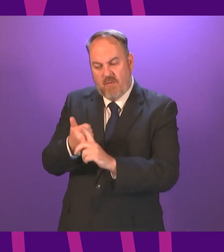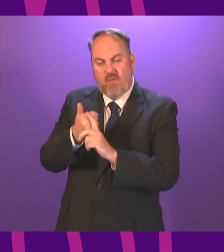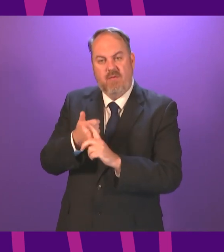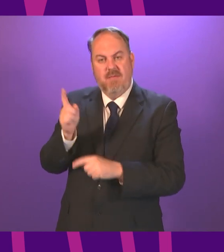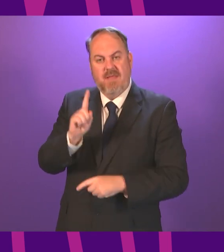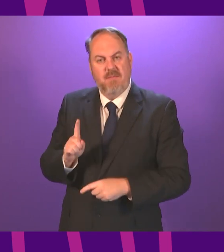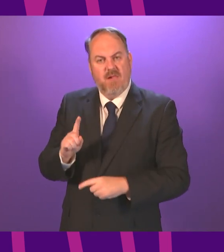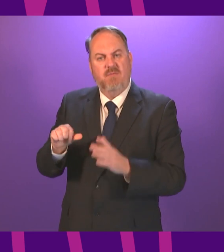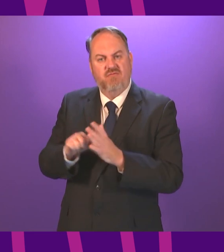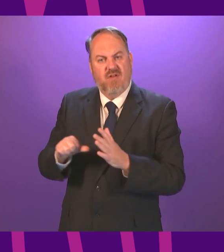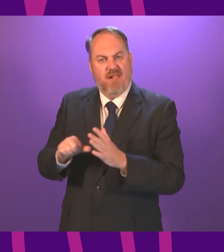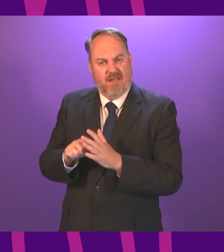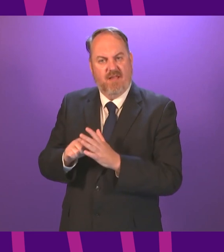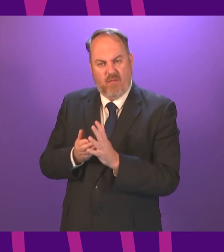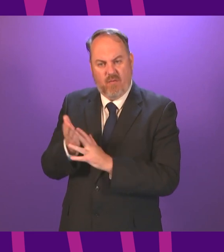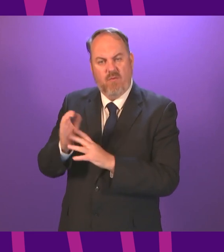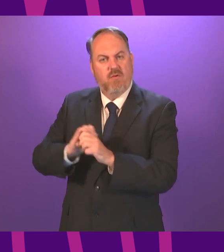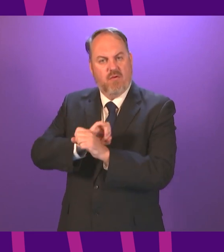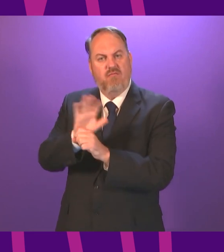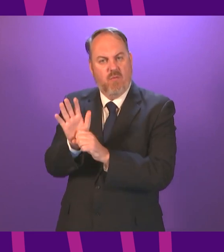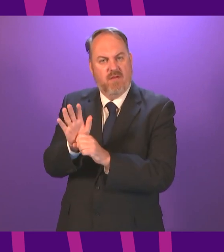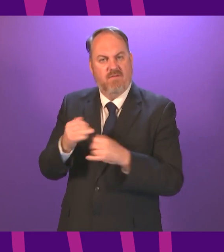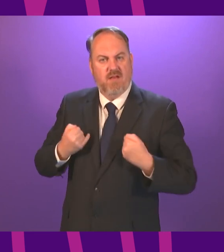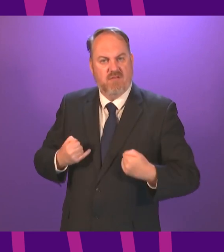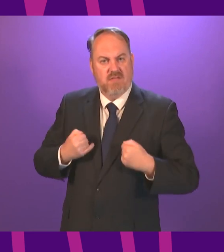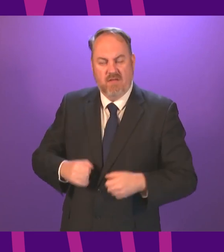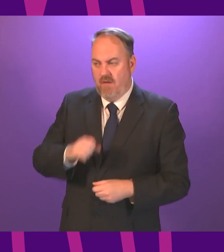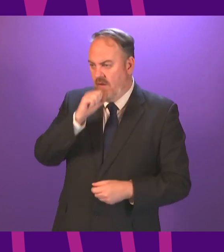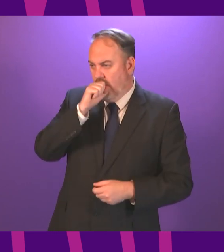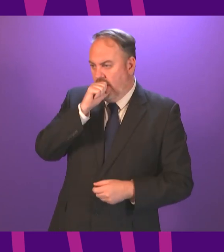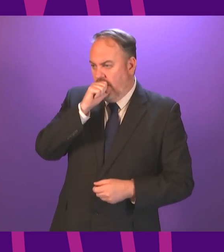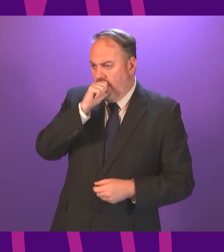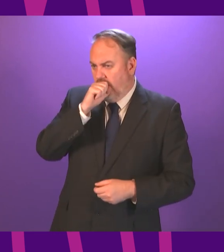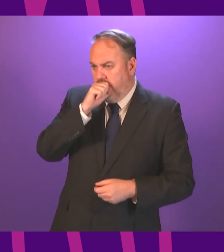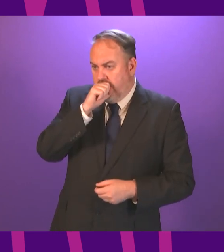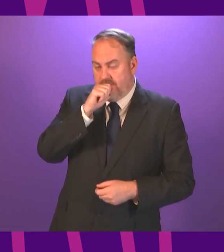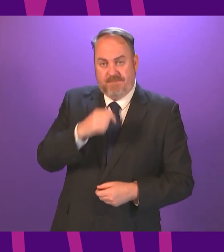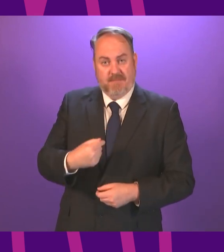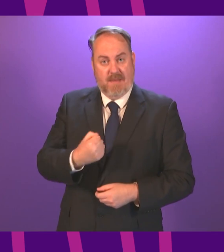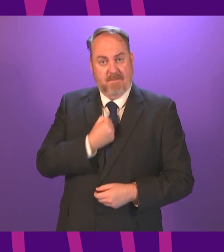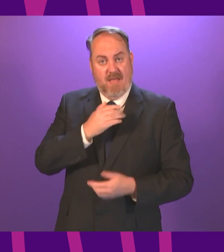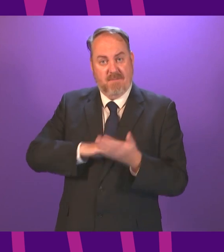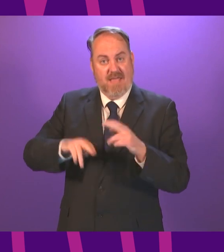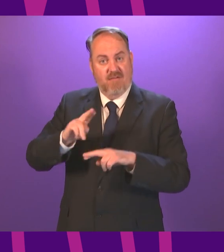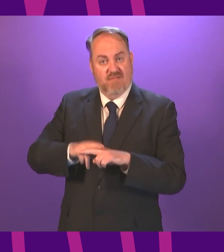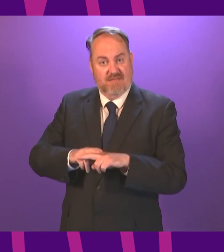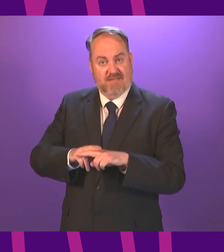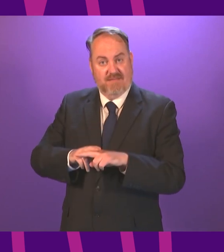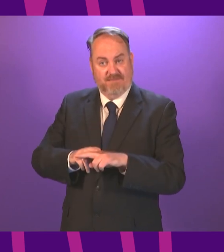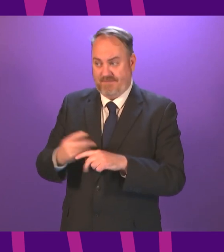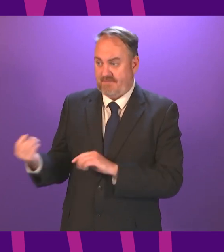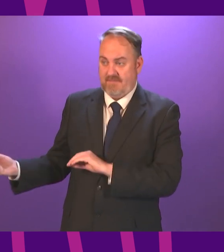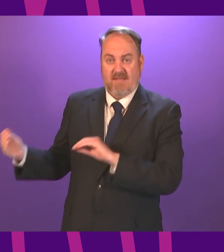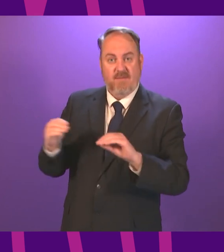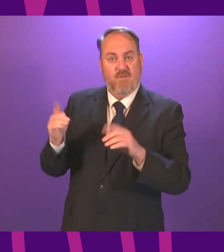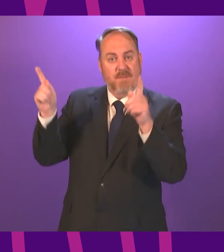you listen to me rather than the health ministers who have spoken here in the past well I was born to immigrant parents from India they came here with nothing